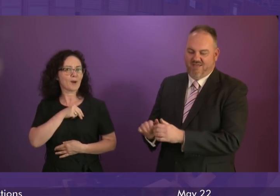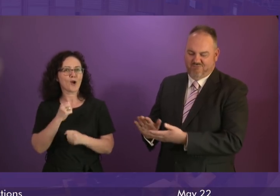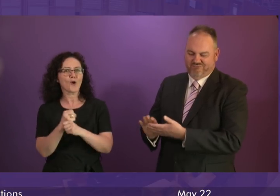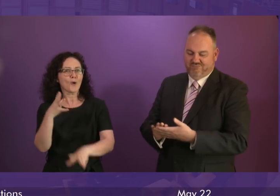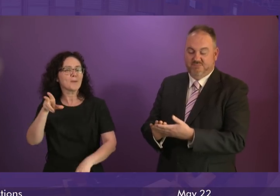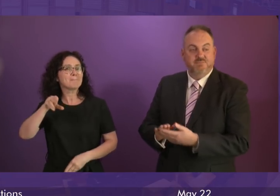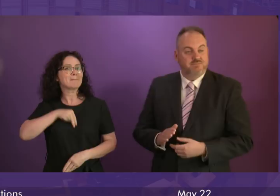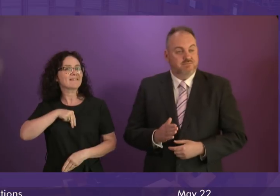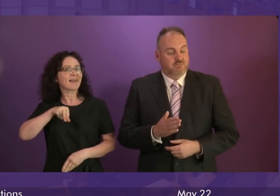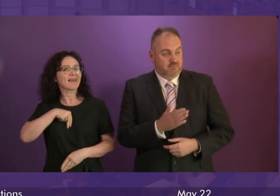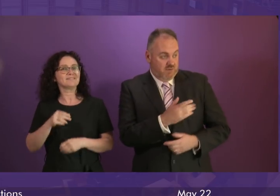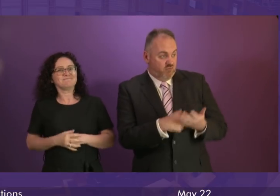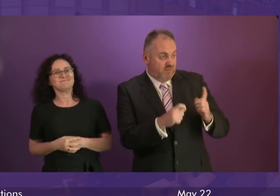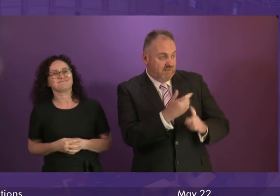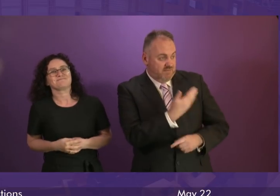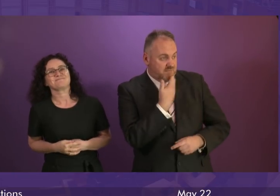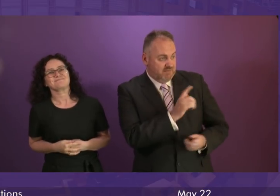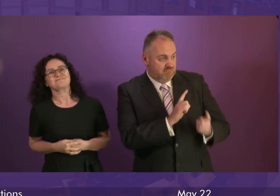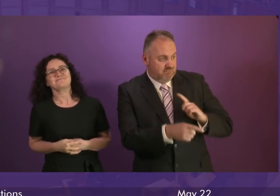First minute, Ruth Davidson.